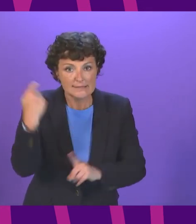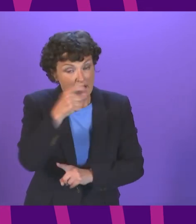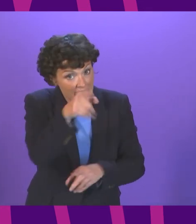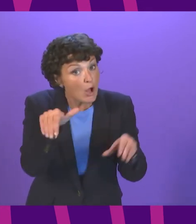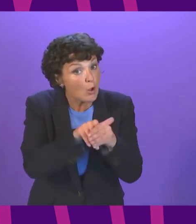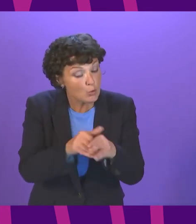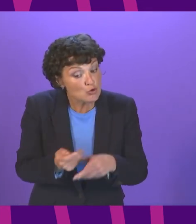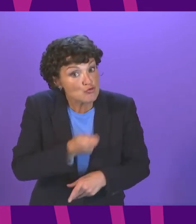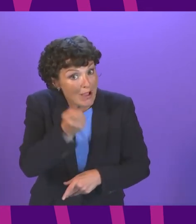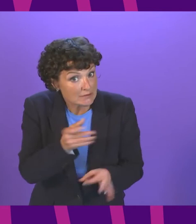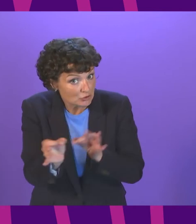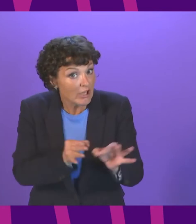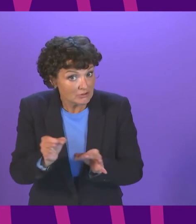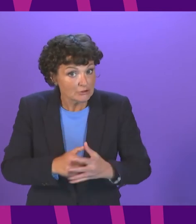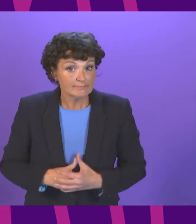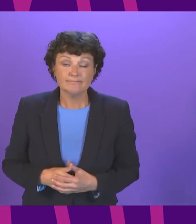sector strategy